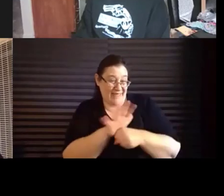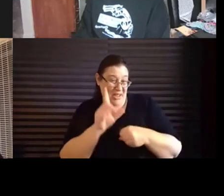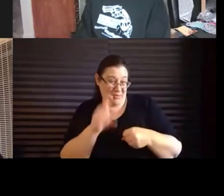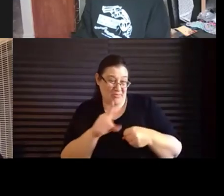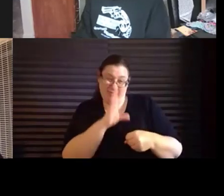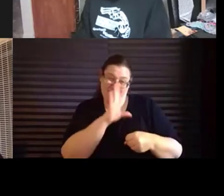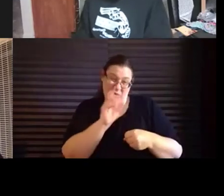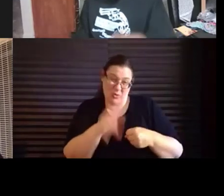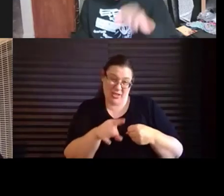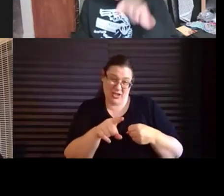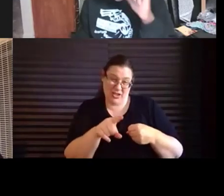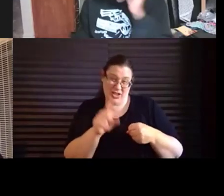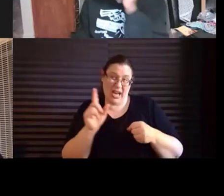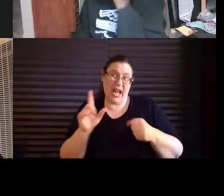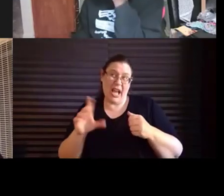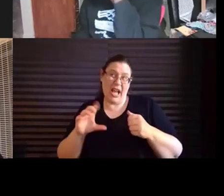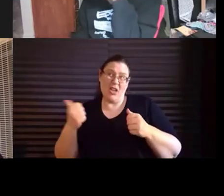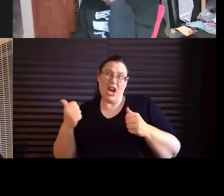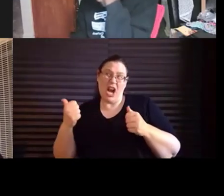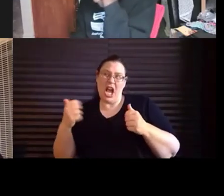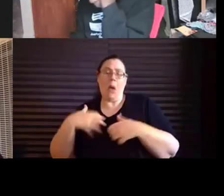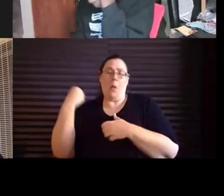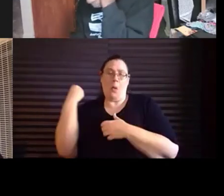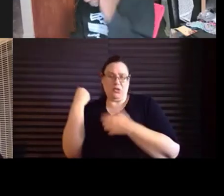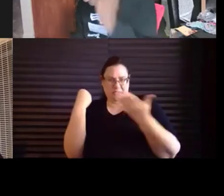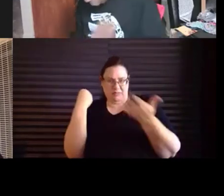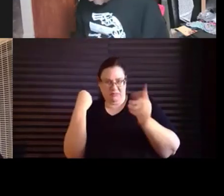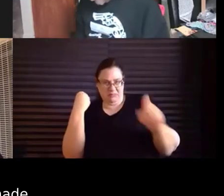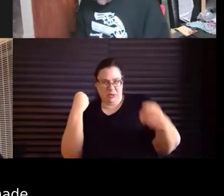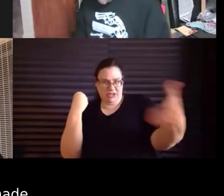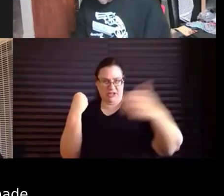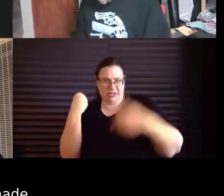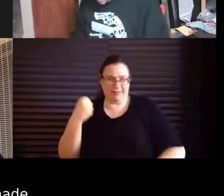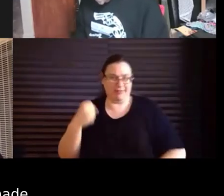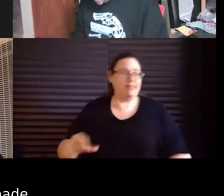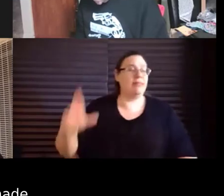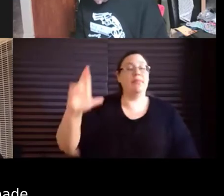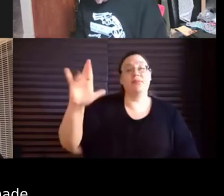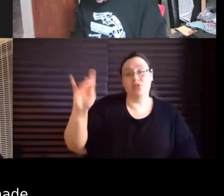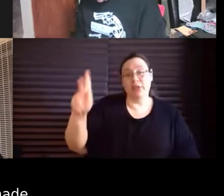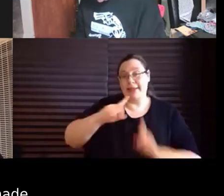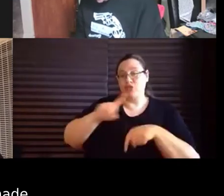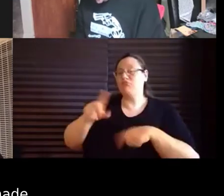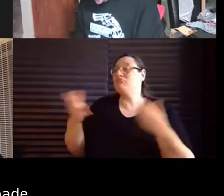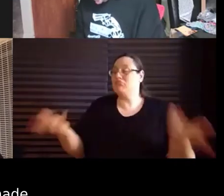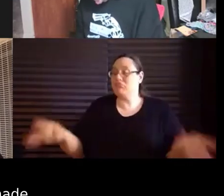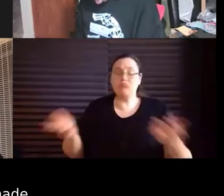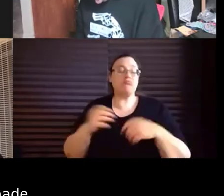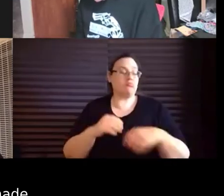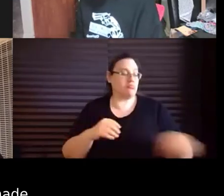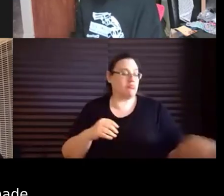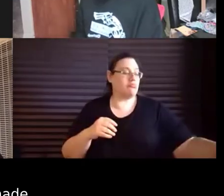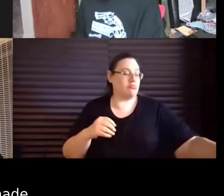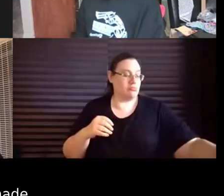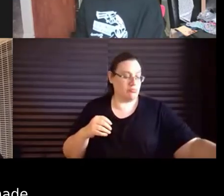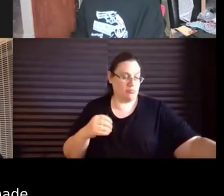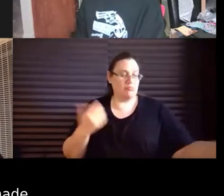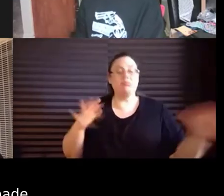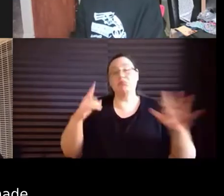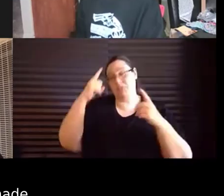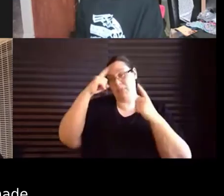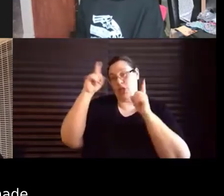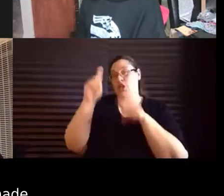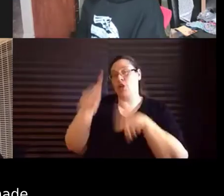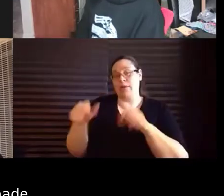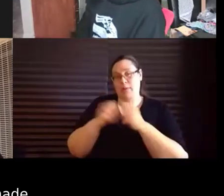let's leave that and i know john has got a question well we we did have uh we made an agreement with uh